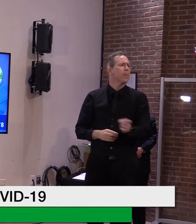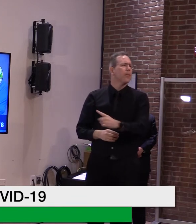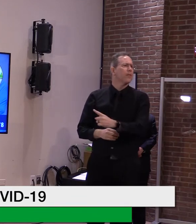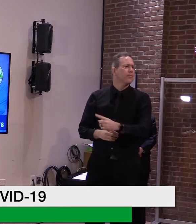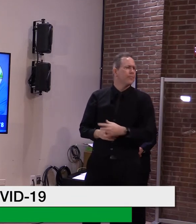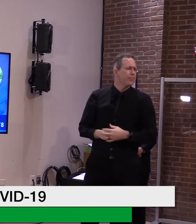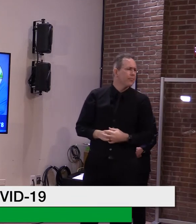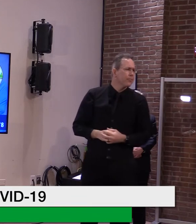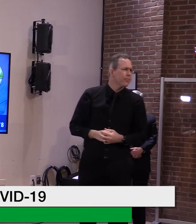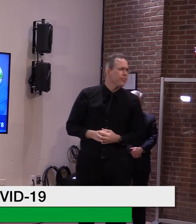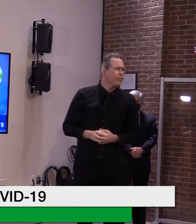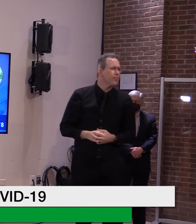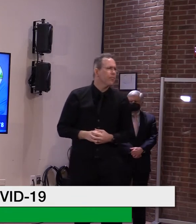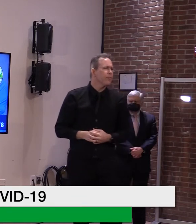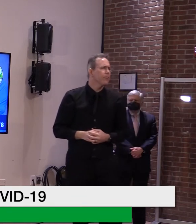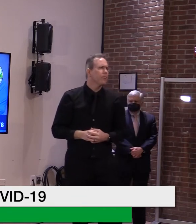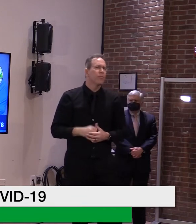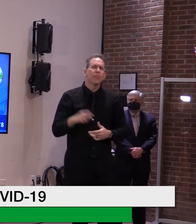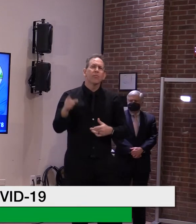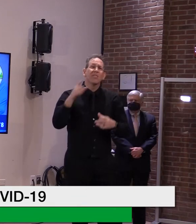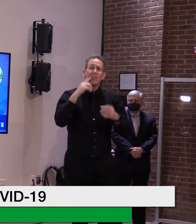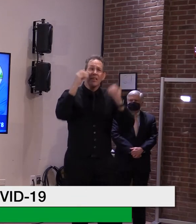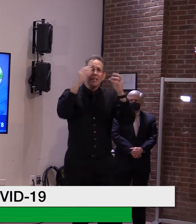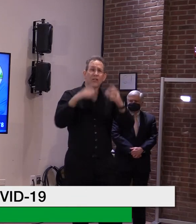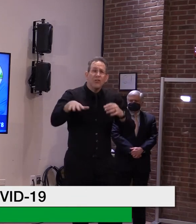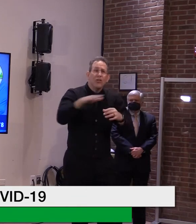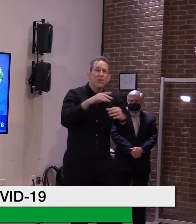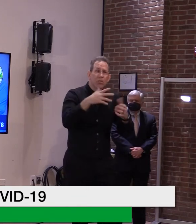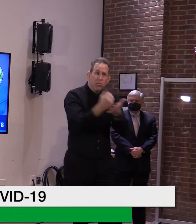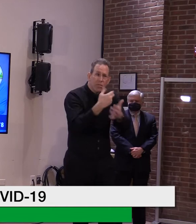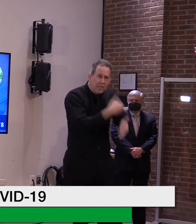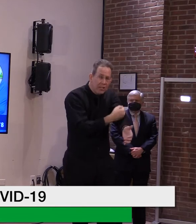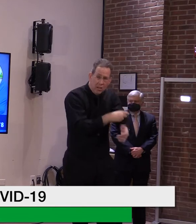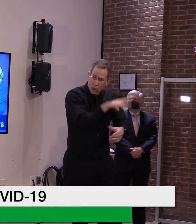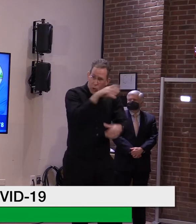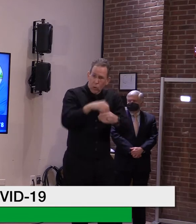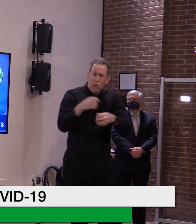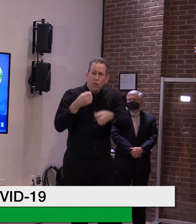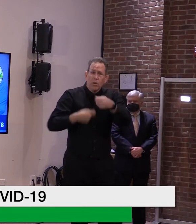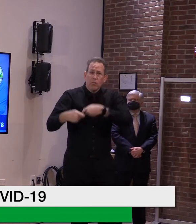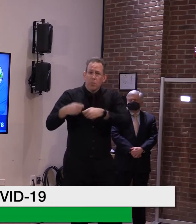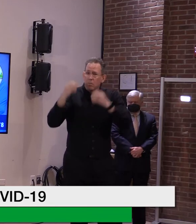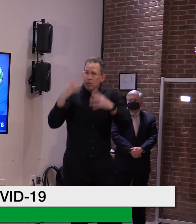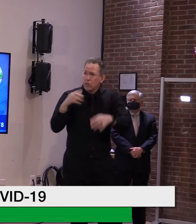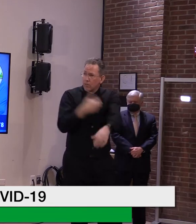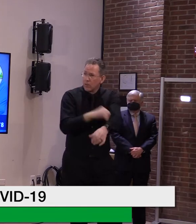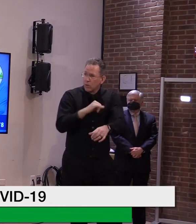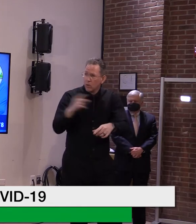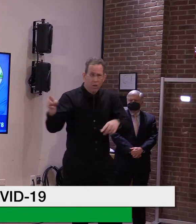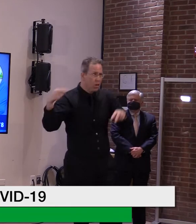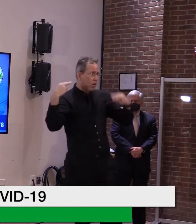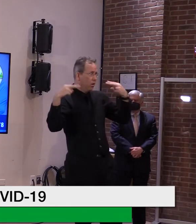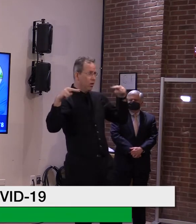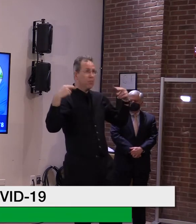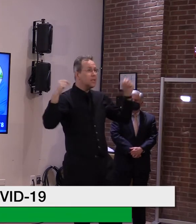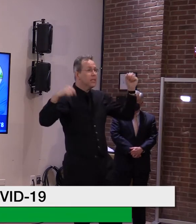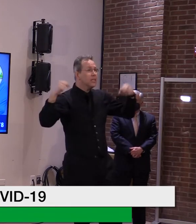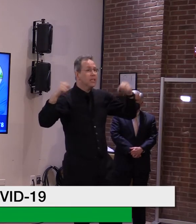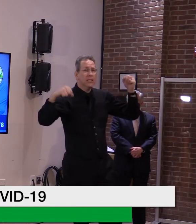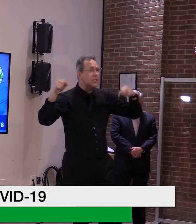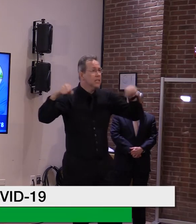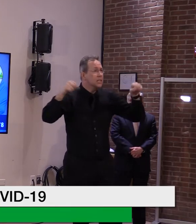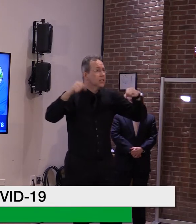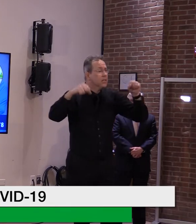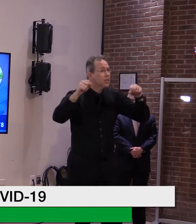also eligible to receive a vaccine? I believe that is the case. Is that the case? I'm getting head shakes